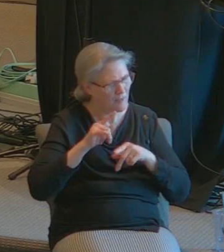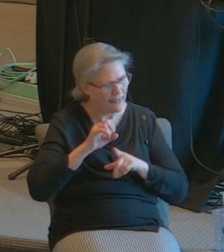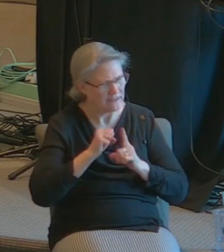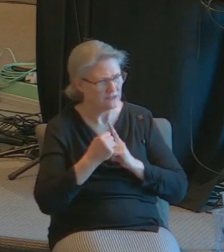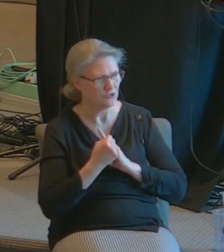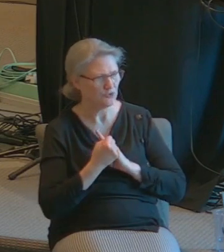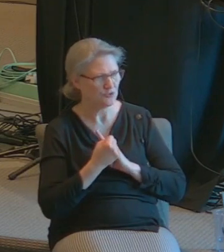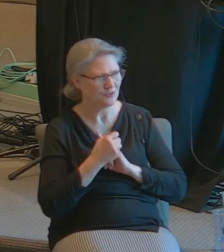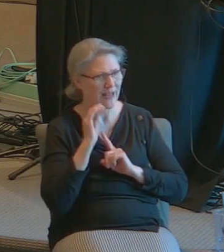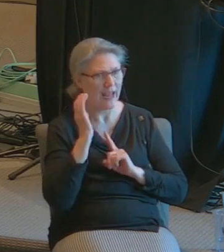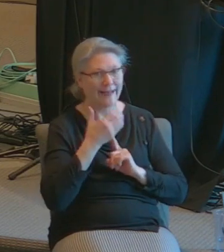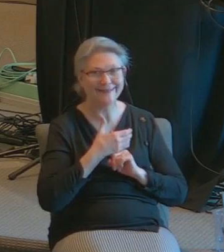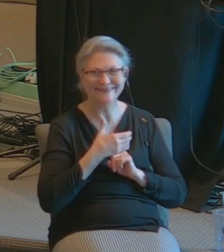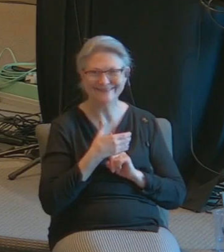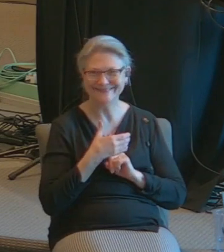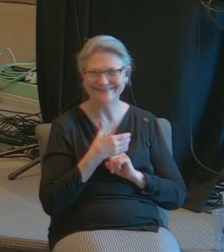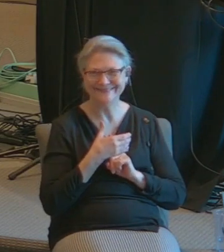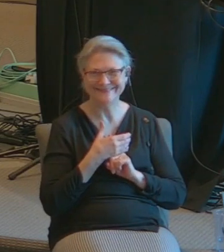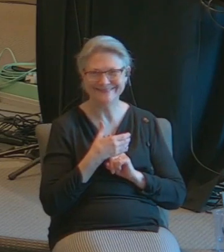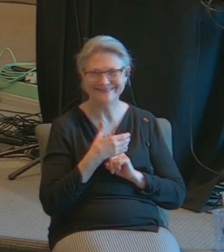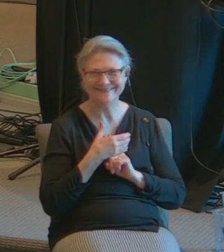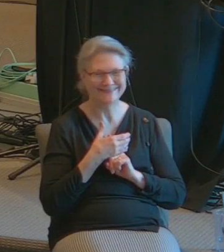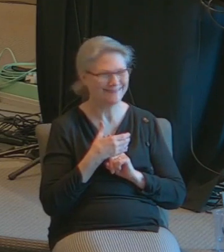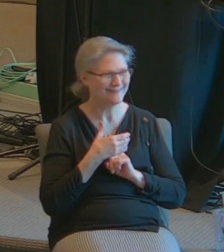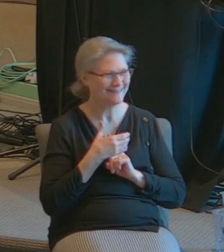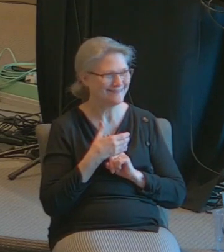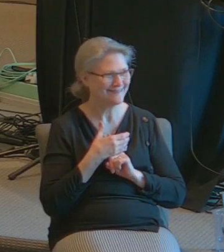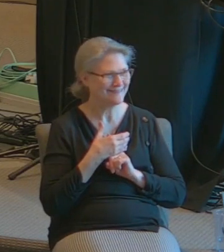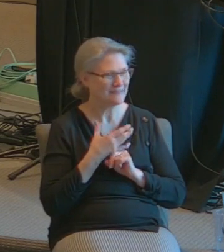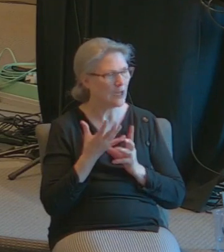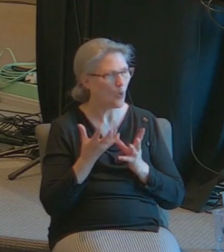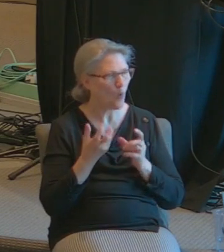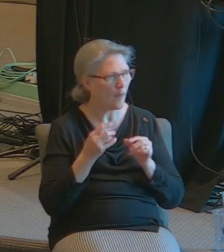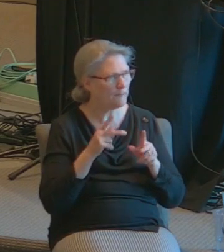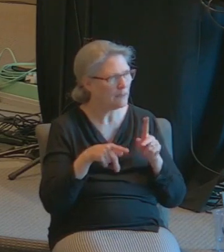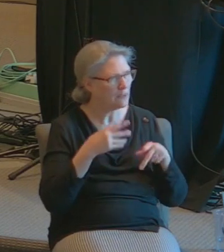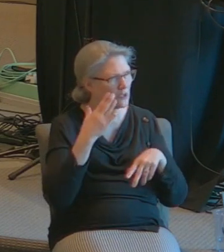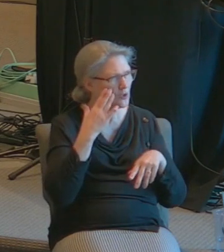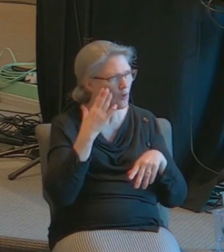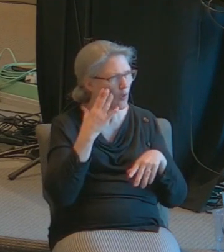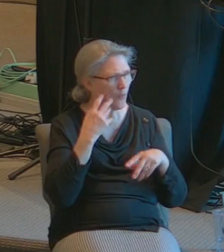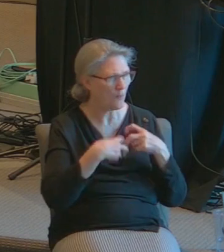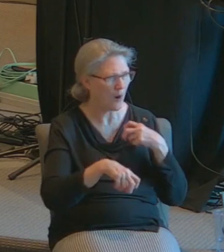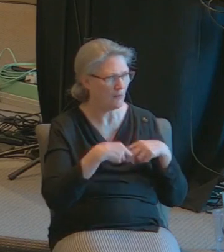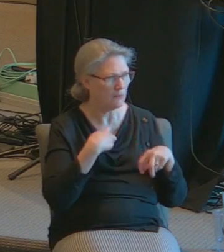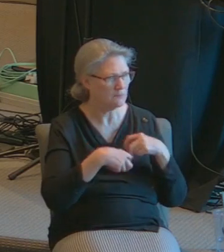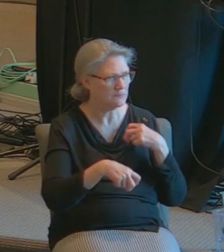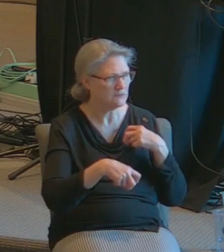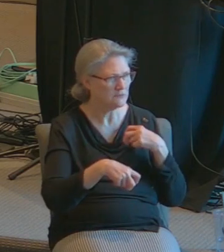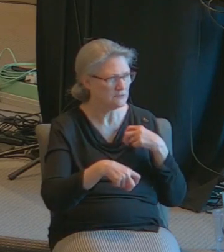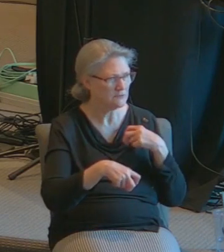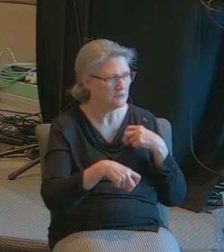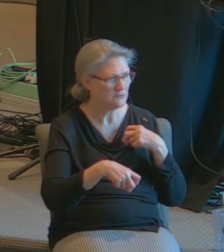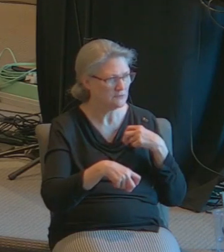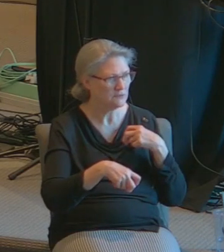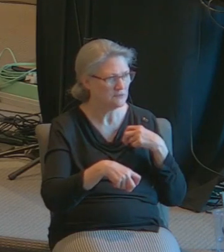generally hide it from everybody they don't want the people to know that they're